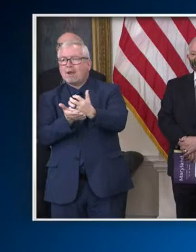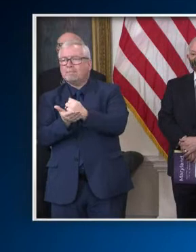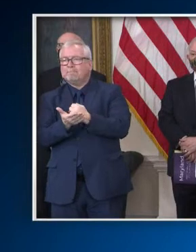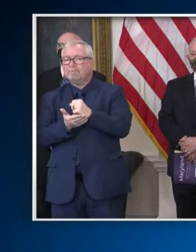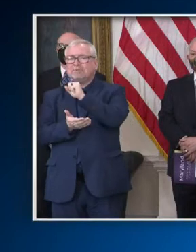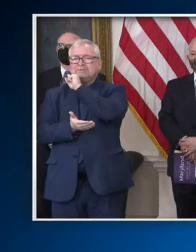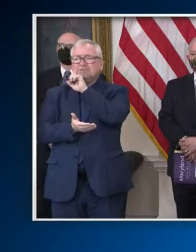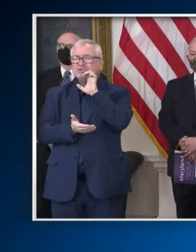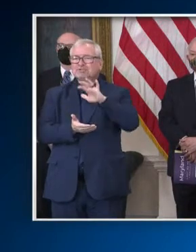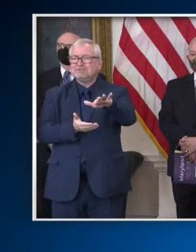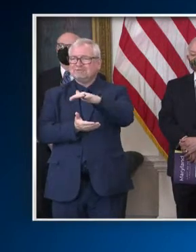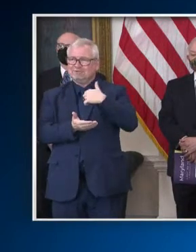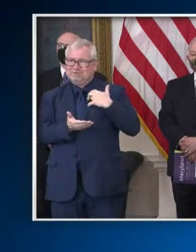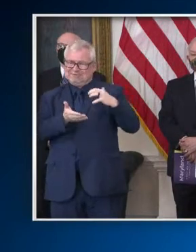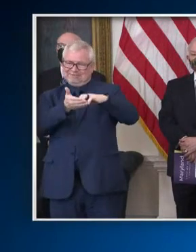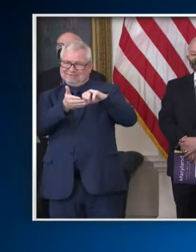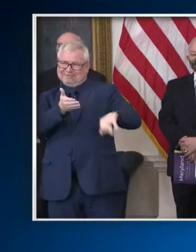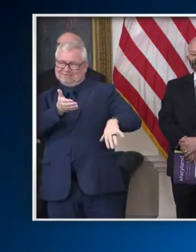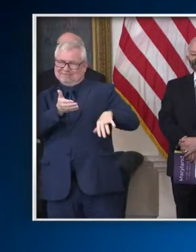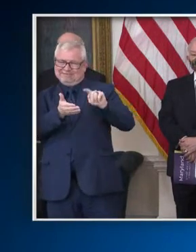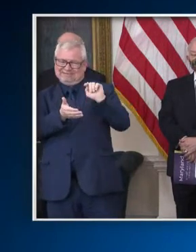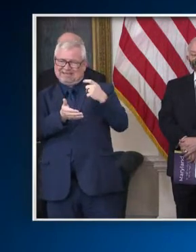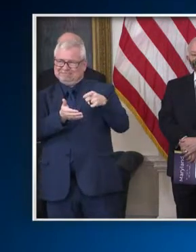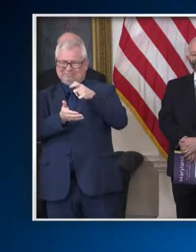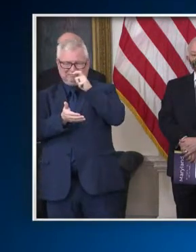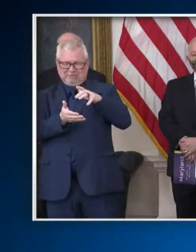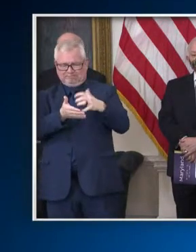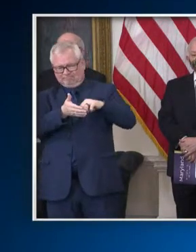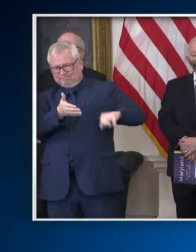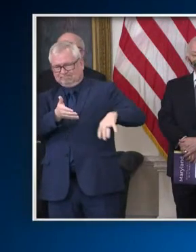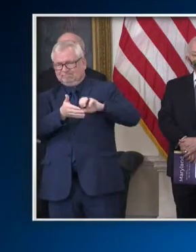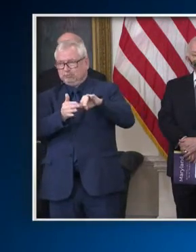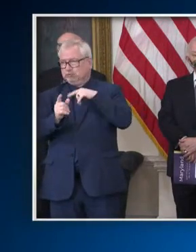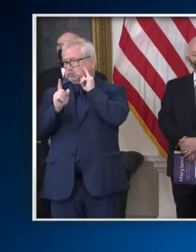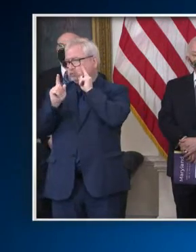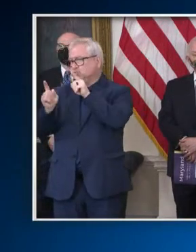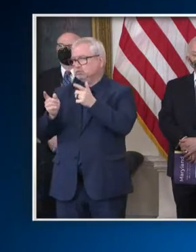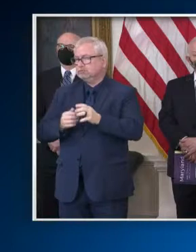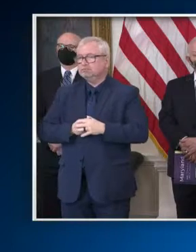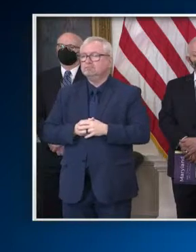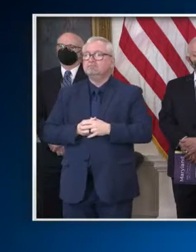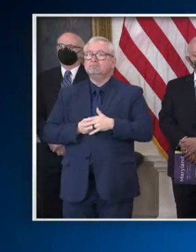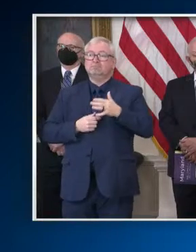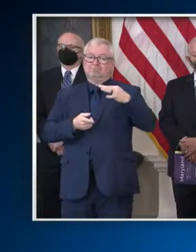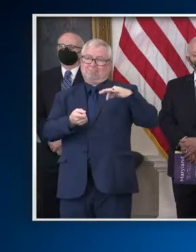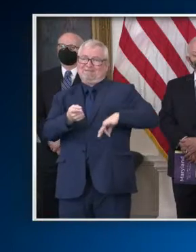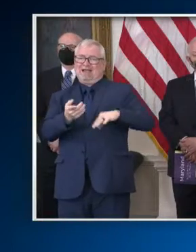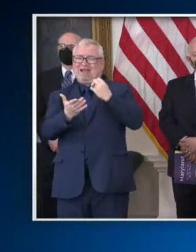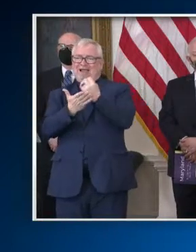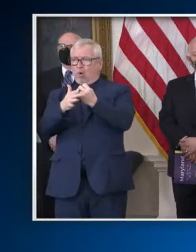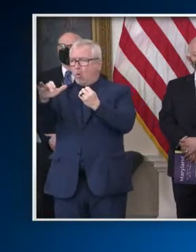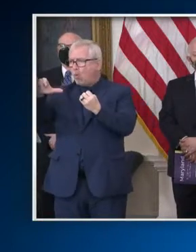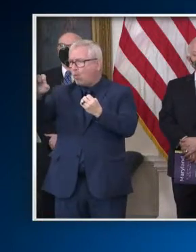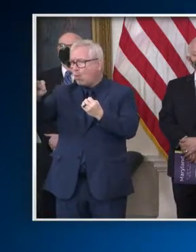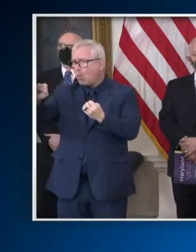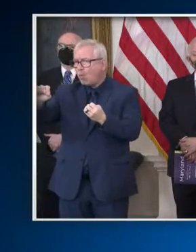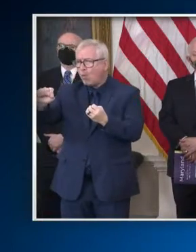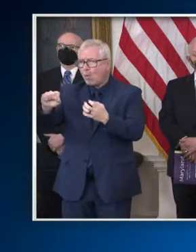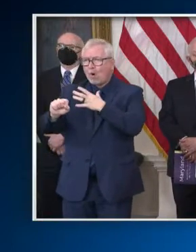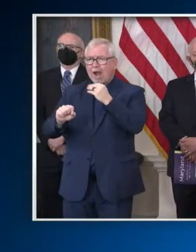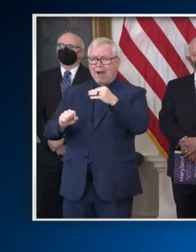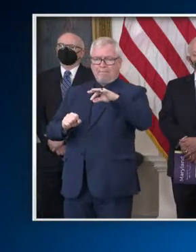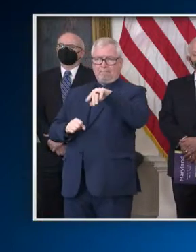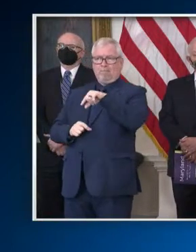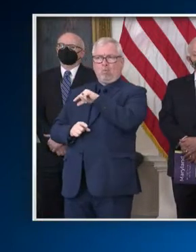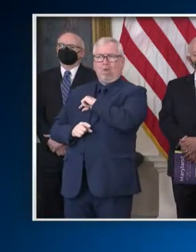in the first year alone. This is not just good for our economy, it's also good for our quality of